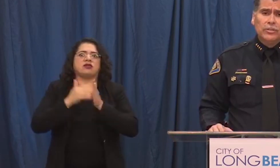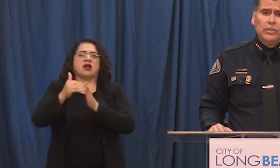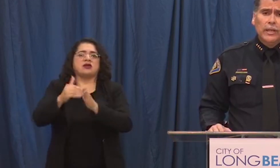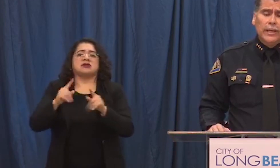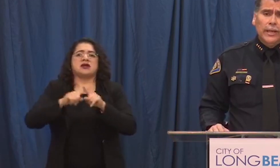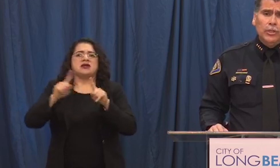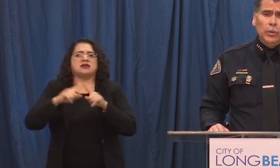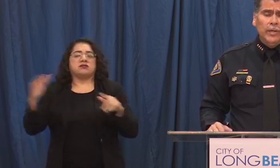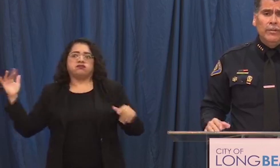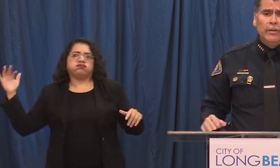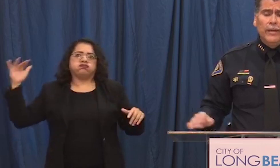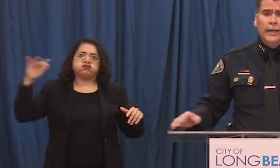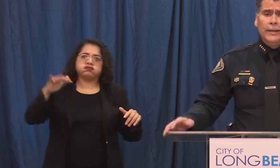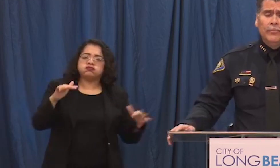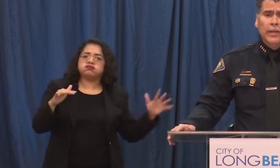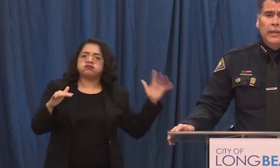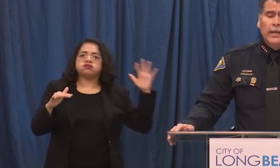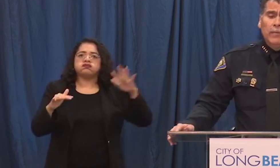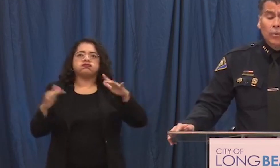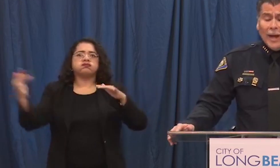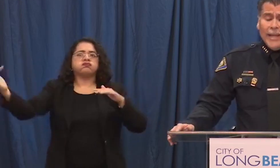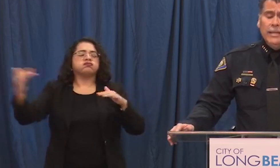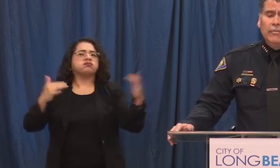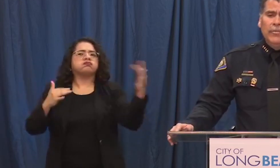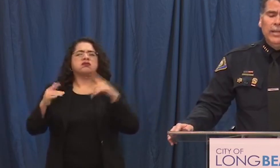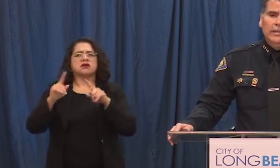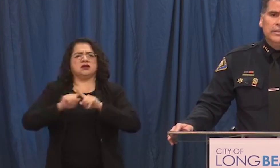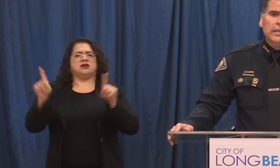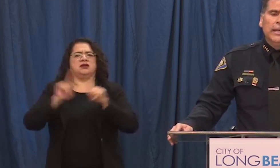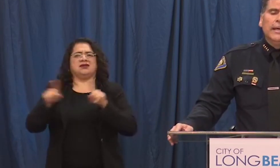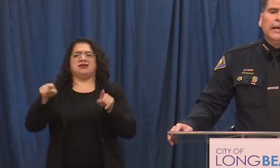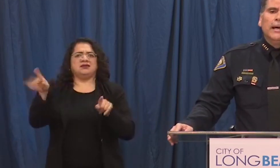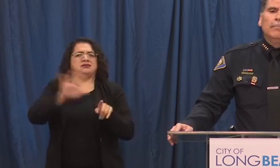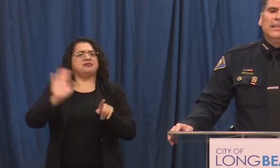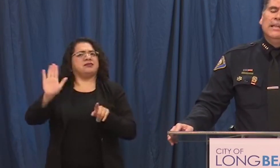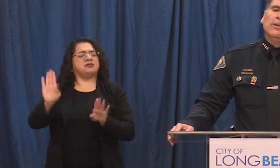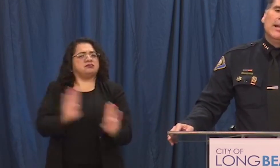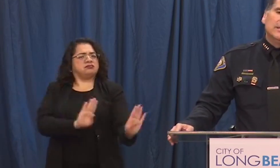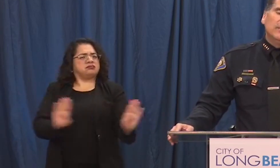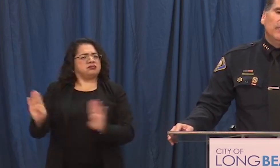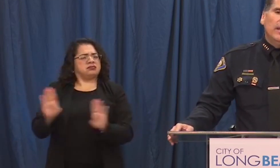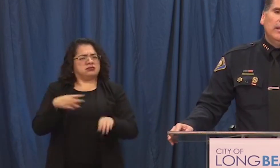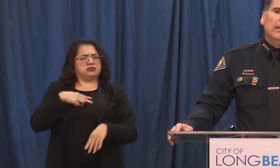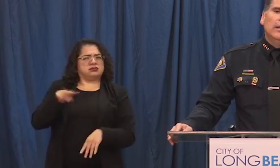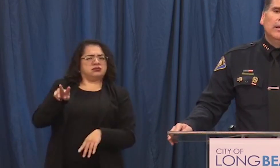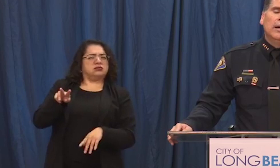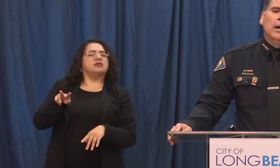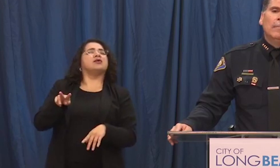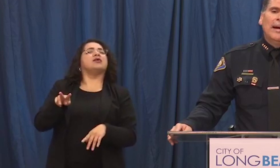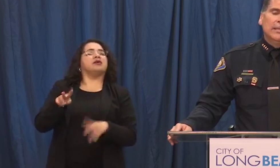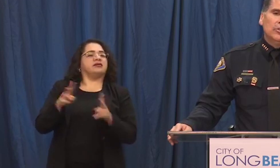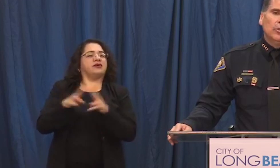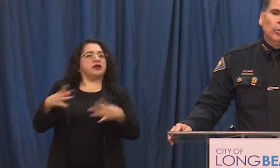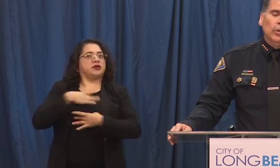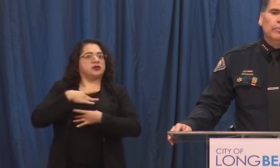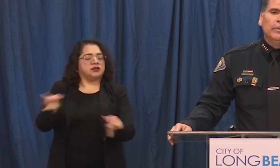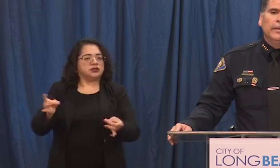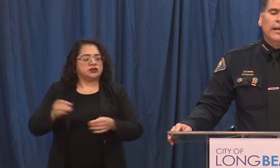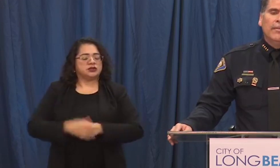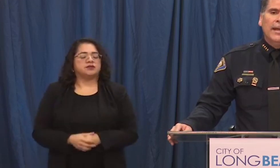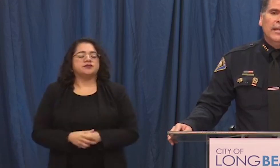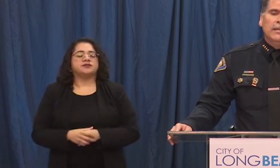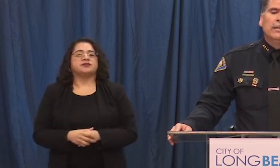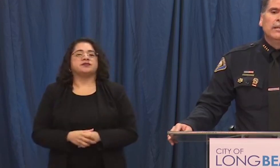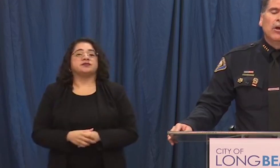directions doing a variety of things but the interesting thing about this group